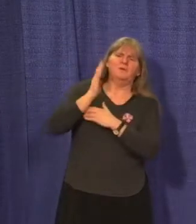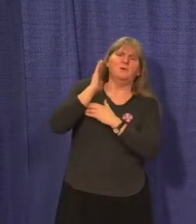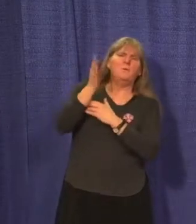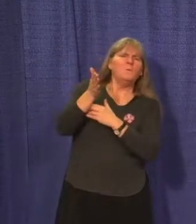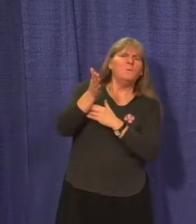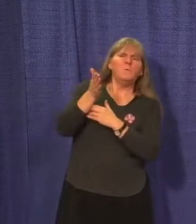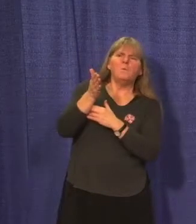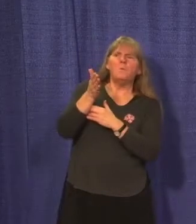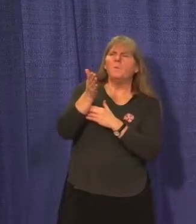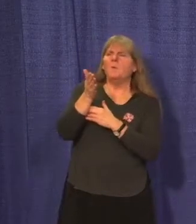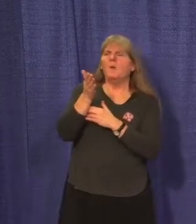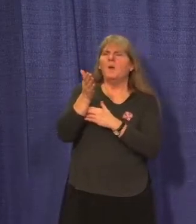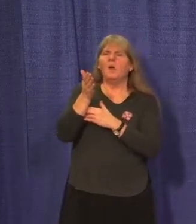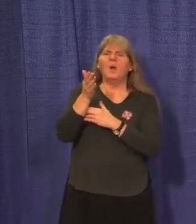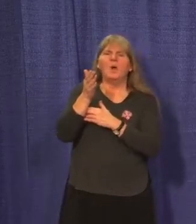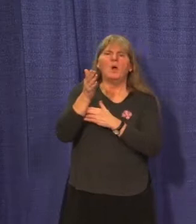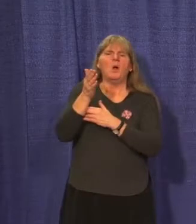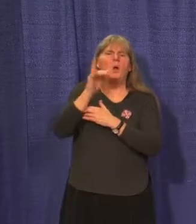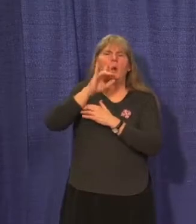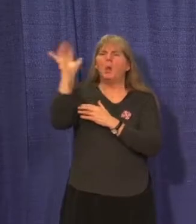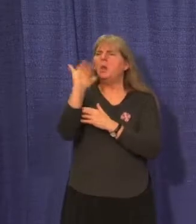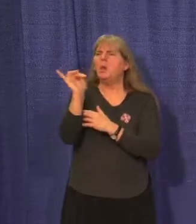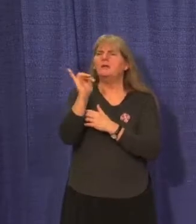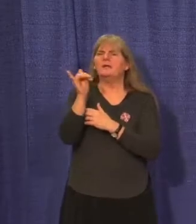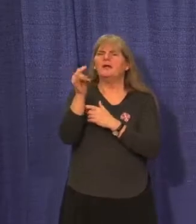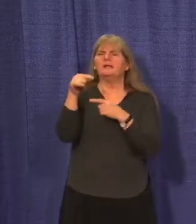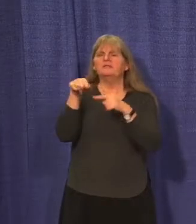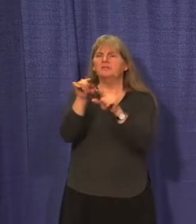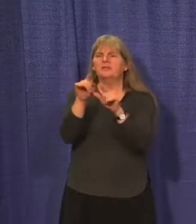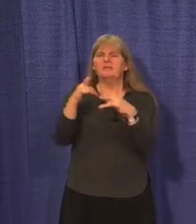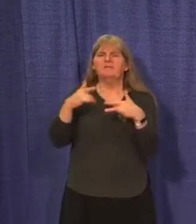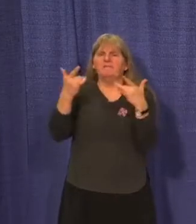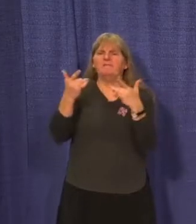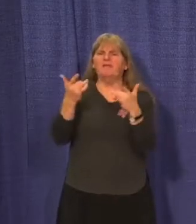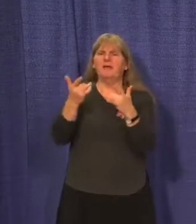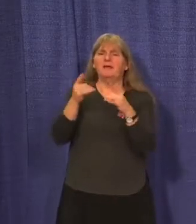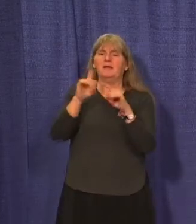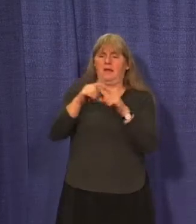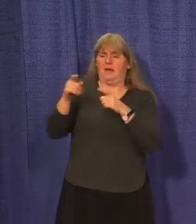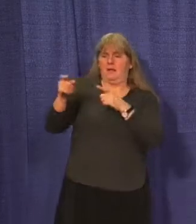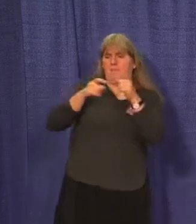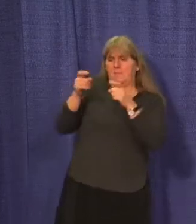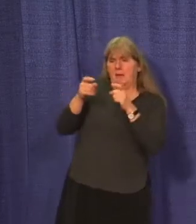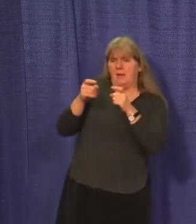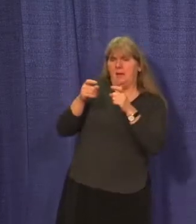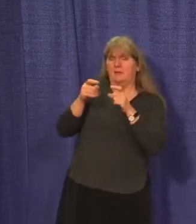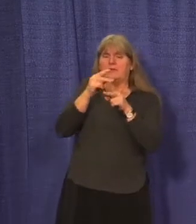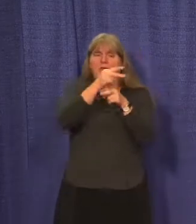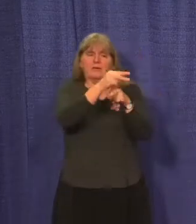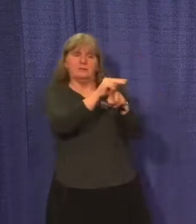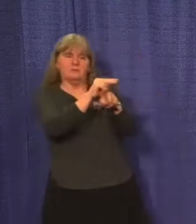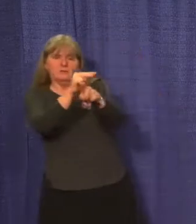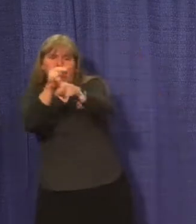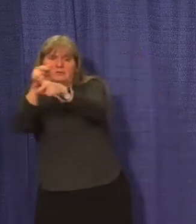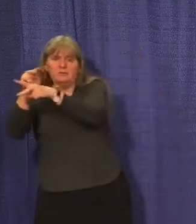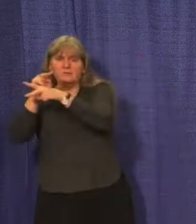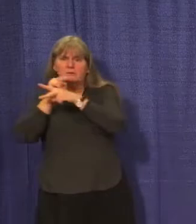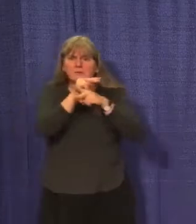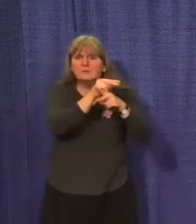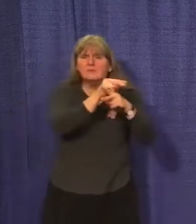how might the gathering occur how how well can it be monitored how well can it be supervised and controlled